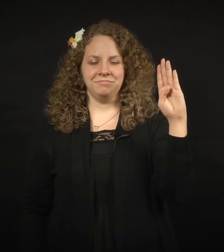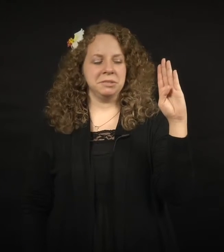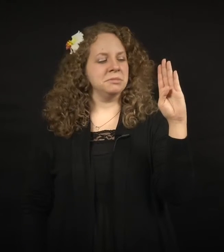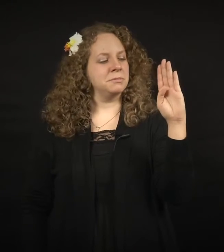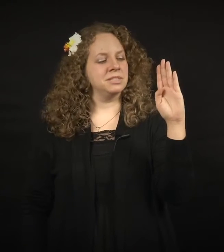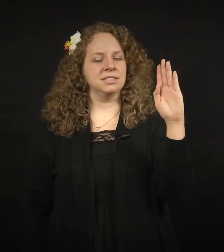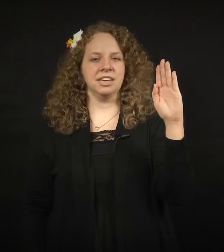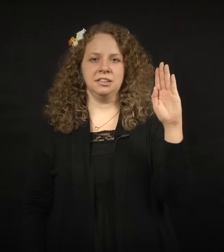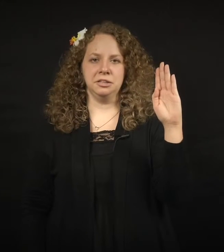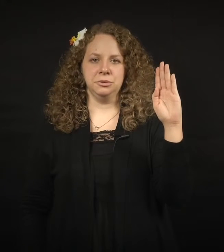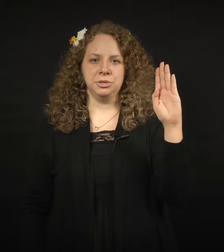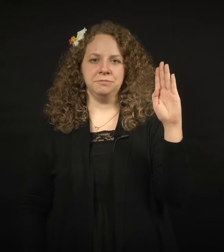Sometimes it's slightly looser.